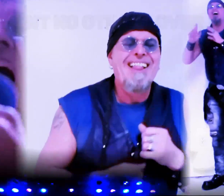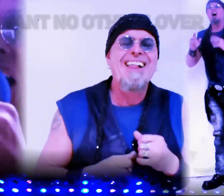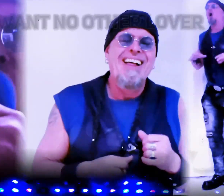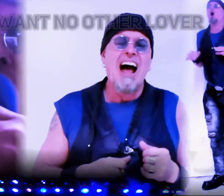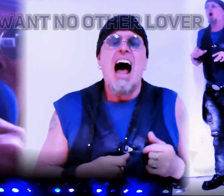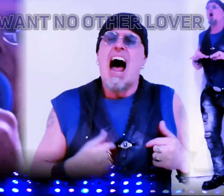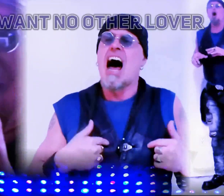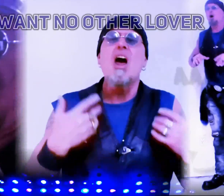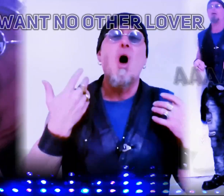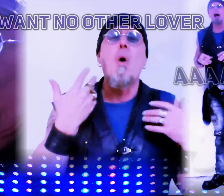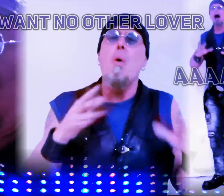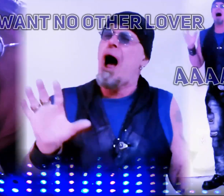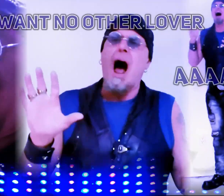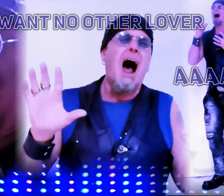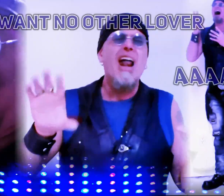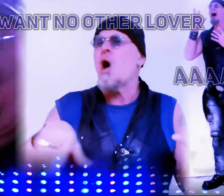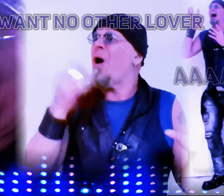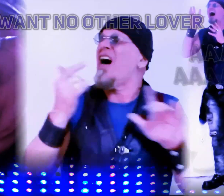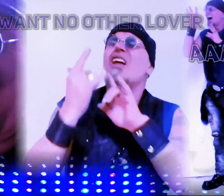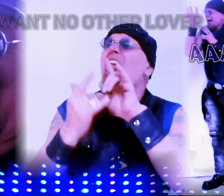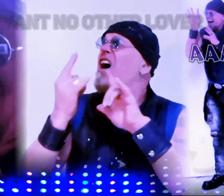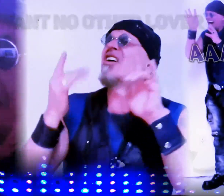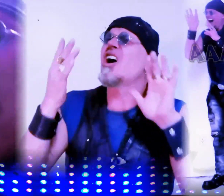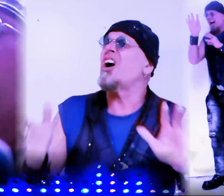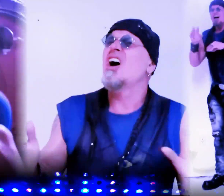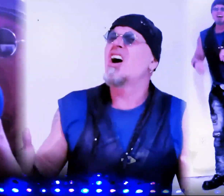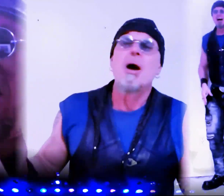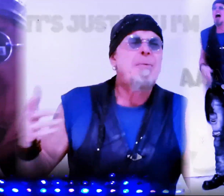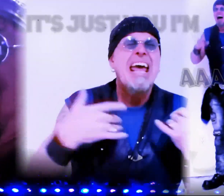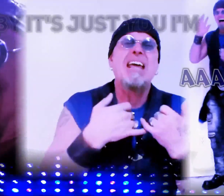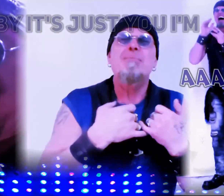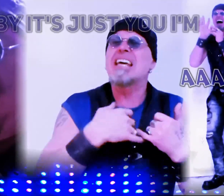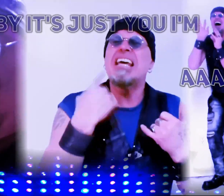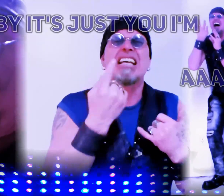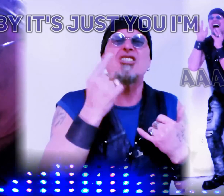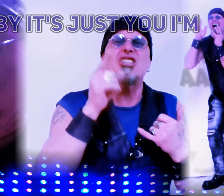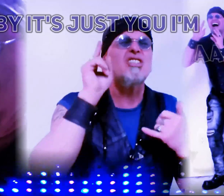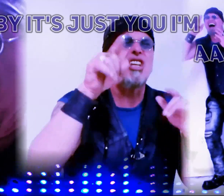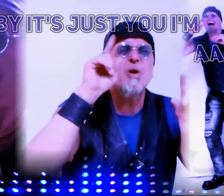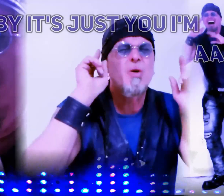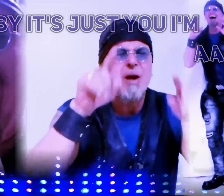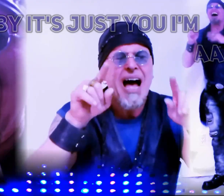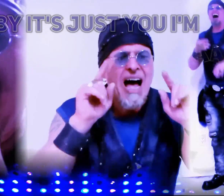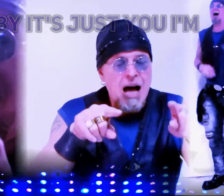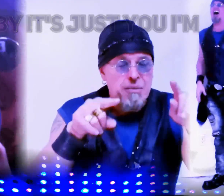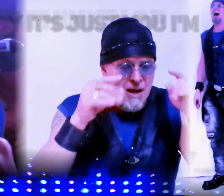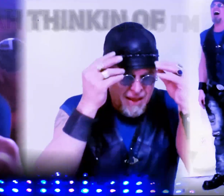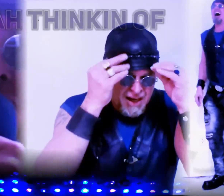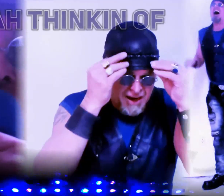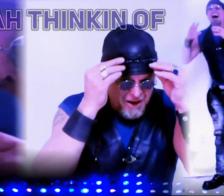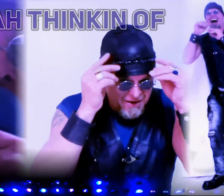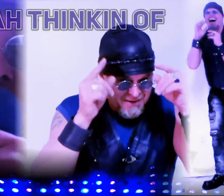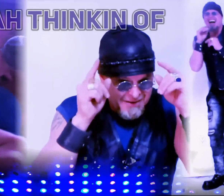I don't want another lover. Oh, baby, it's too deep. I'm loving it all.